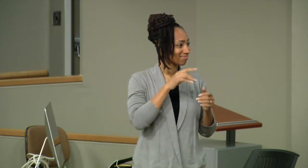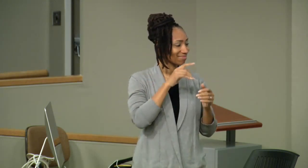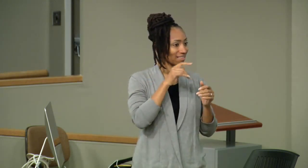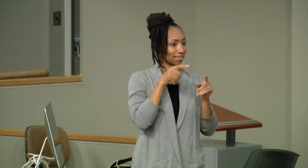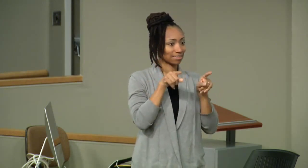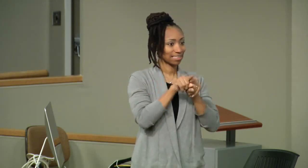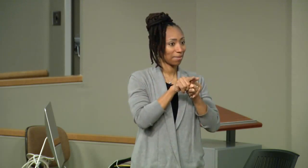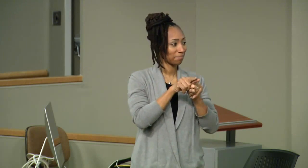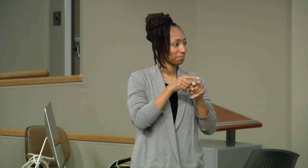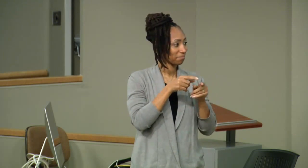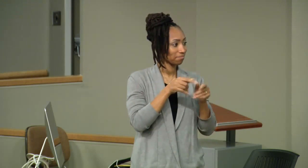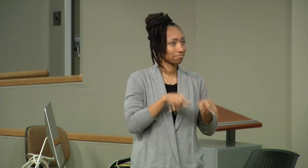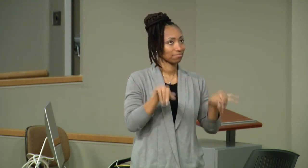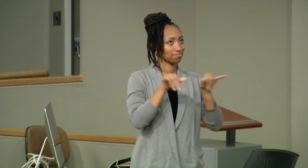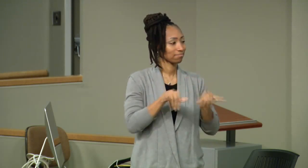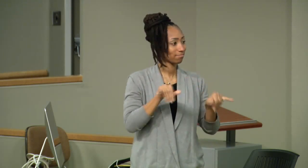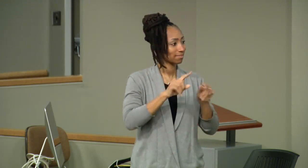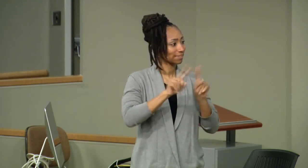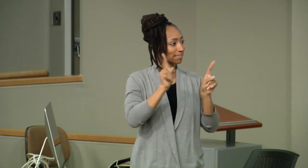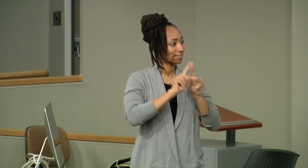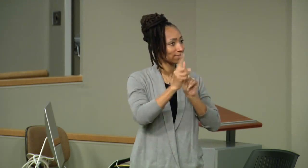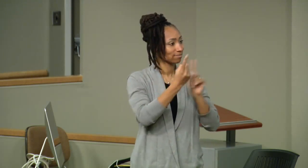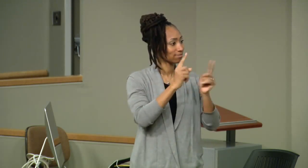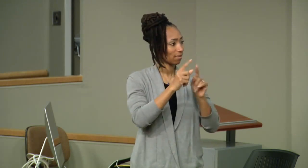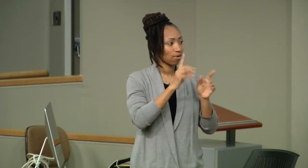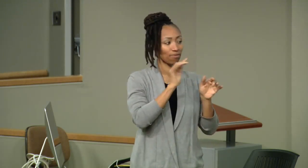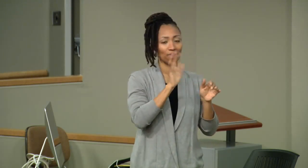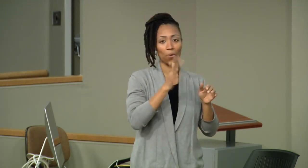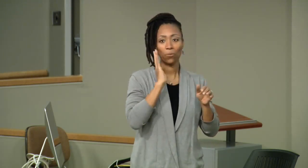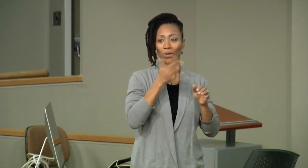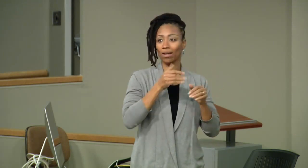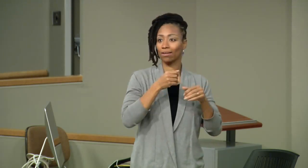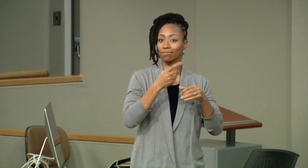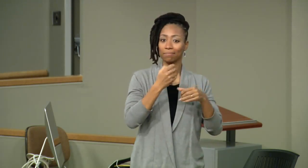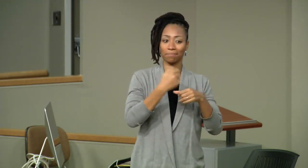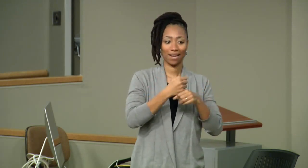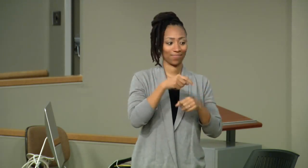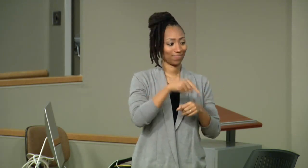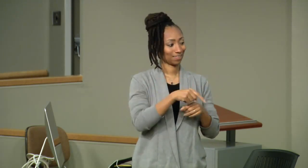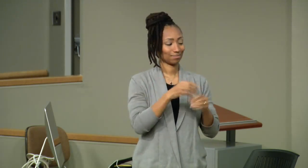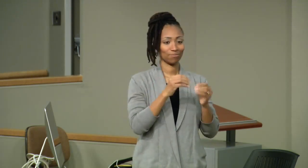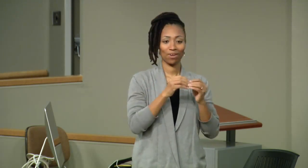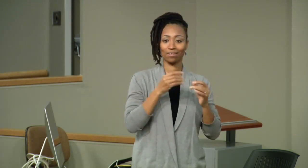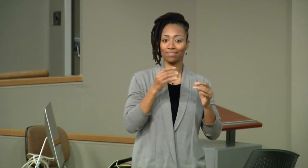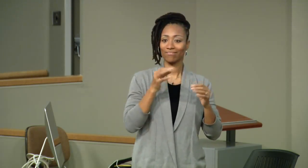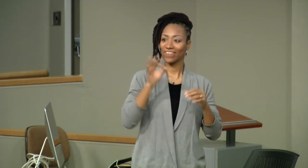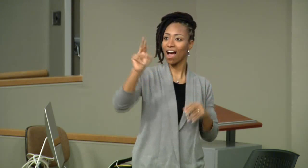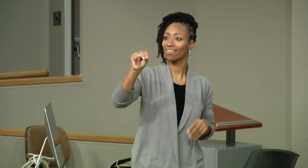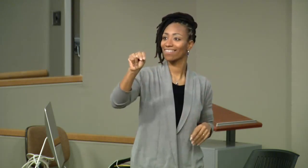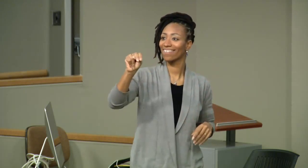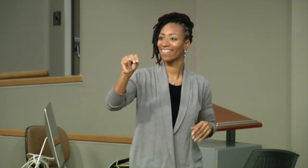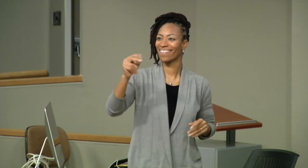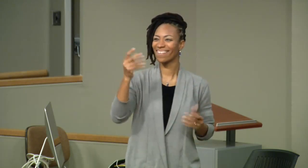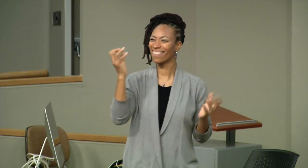very great and wonderful idea. And it's nice to think about it because it gives you some variety instead of having it be